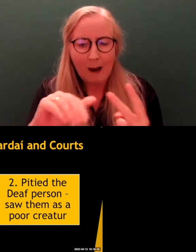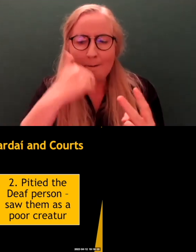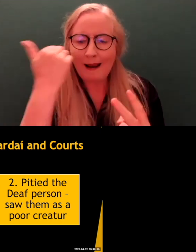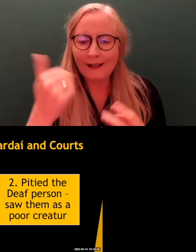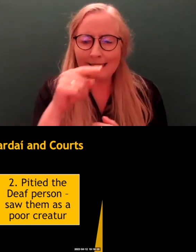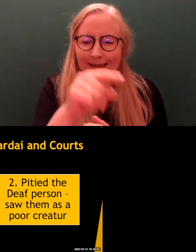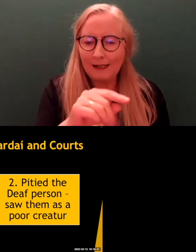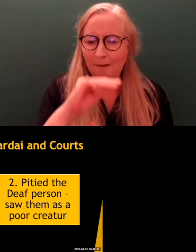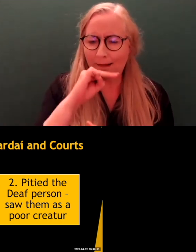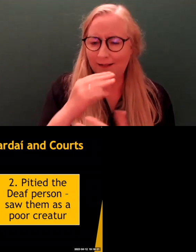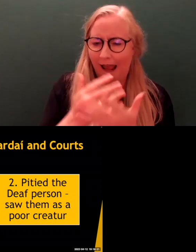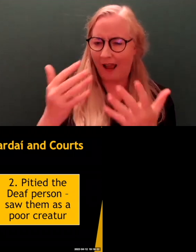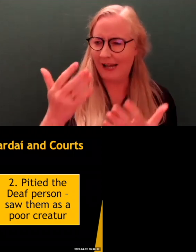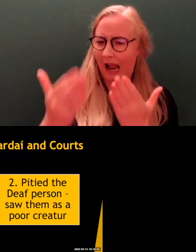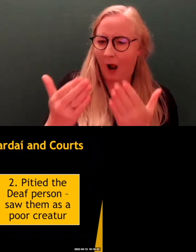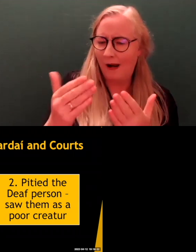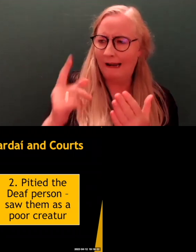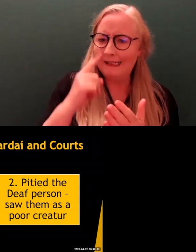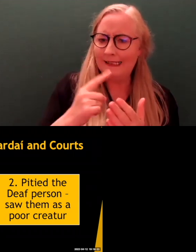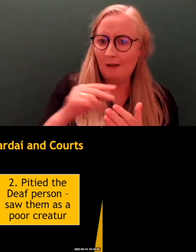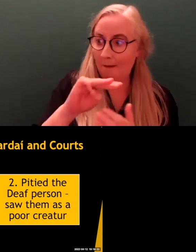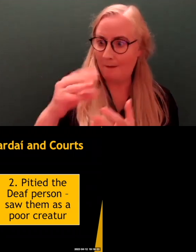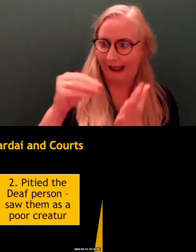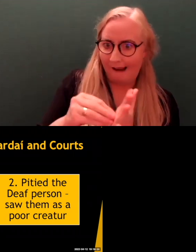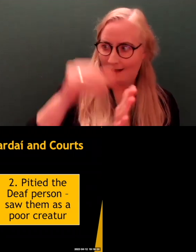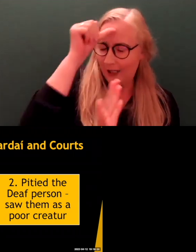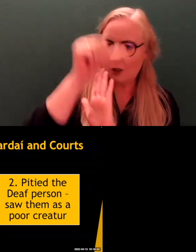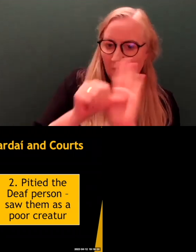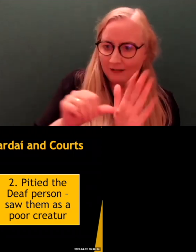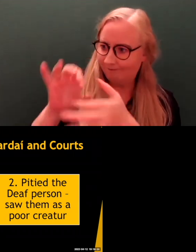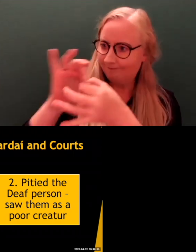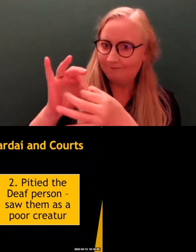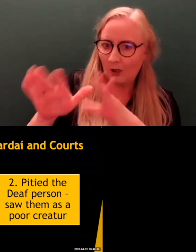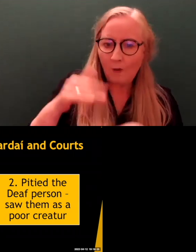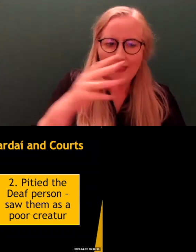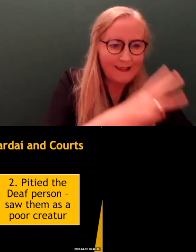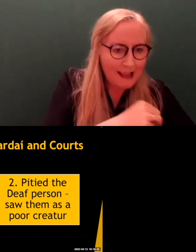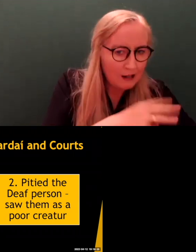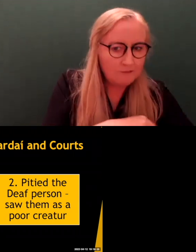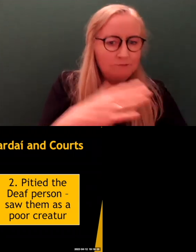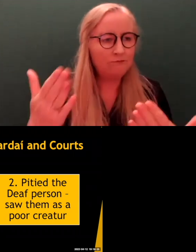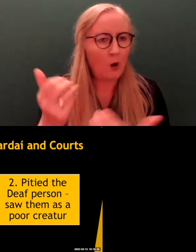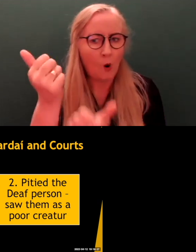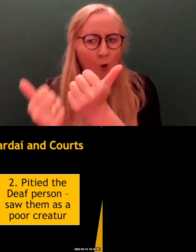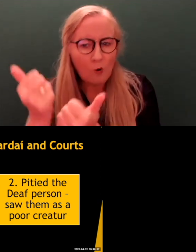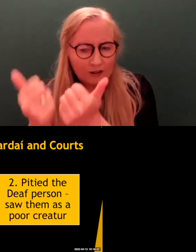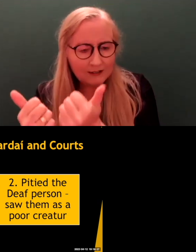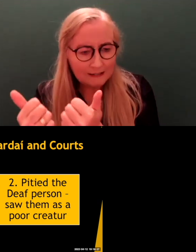how deaf people can experience, you know, dealing with the guards and dealing with the courts. And it can sort of tell us a lot about access